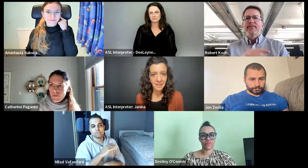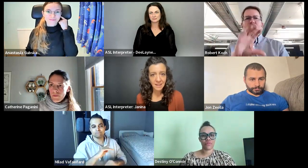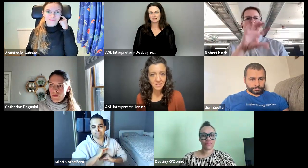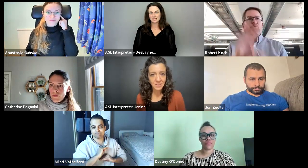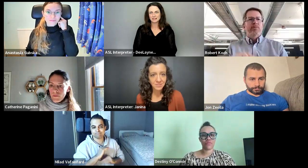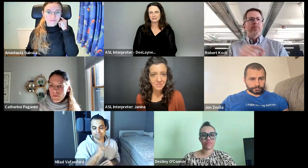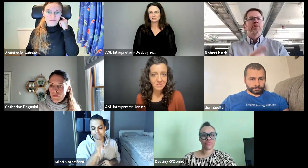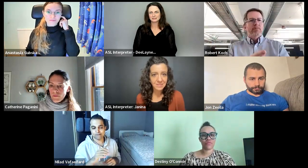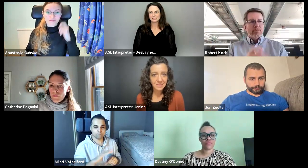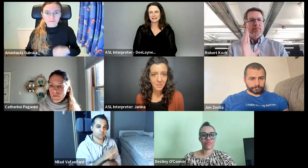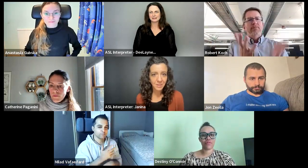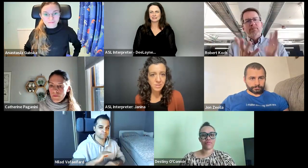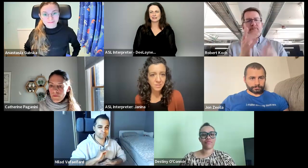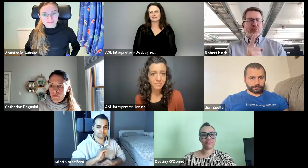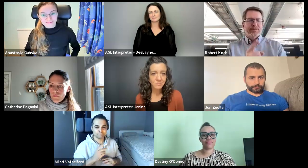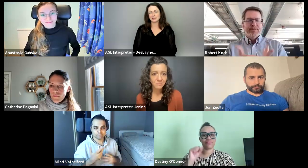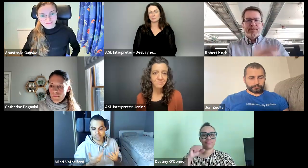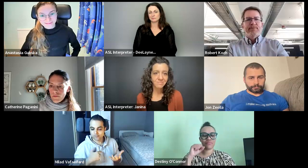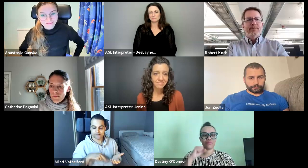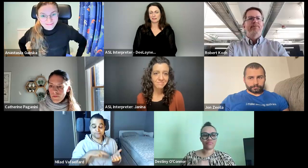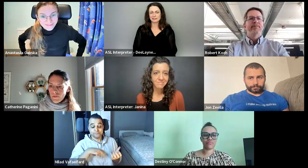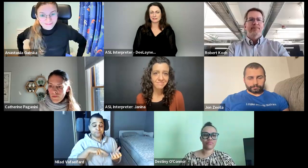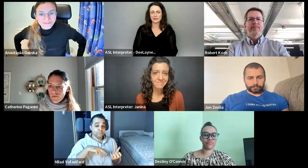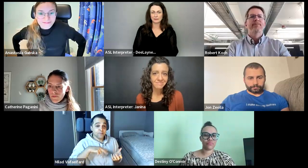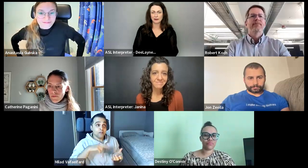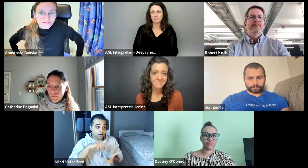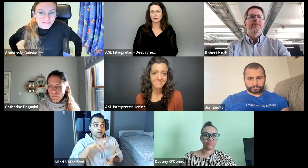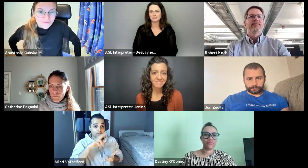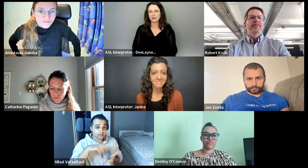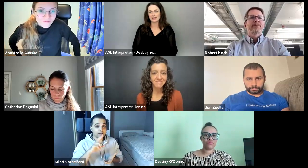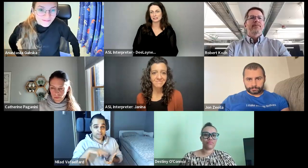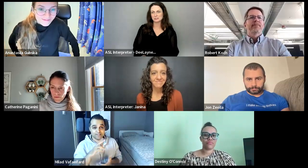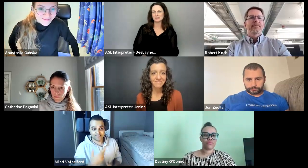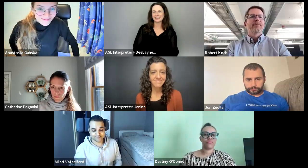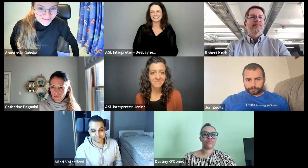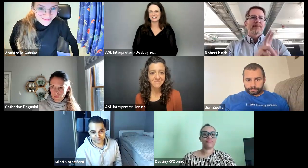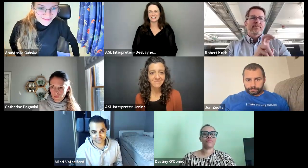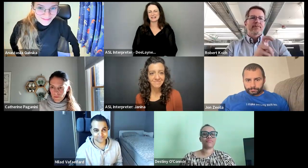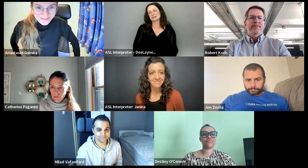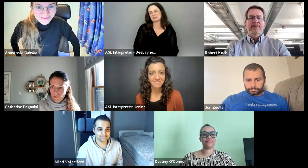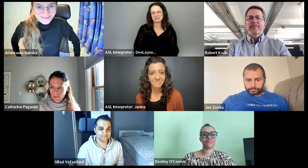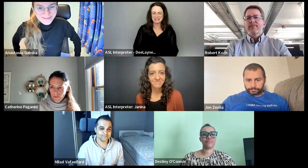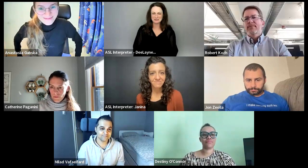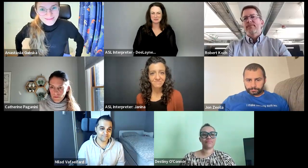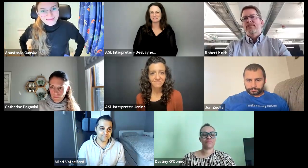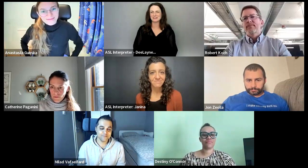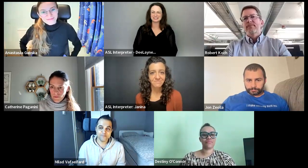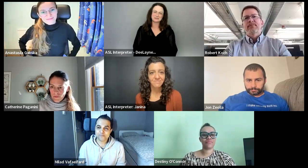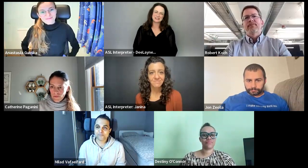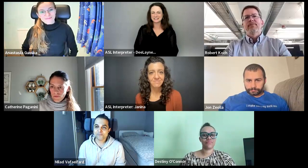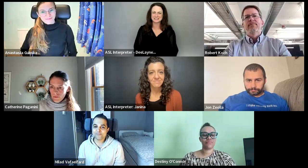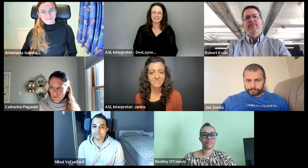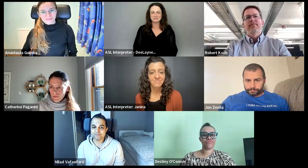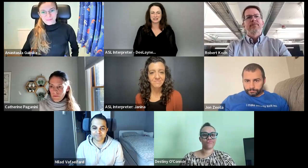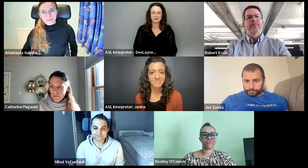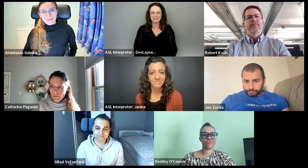something like that. I don't know. Yeah. It's not, you know, it's not all that great, but like I could do that in a heavy look up and down between my phone and